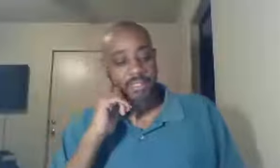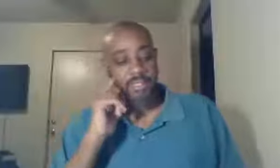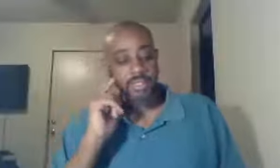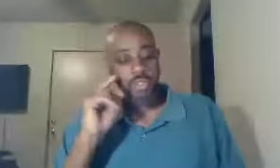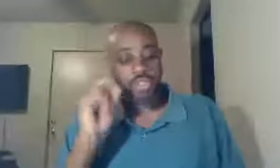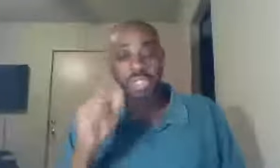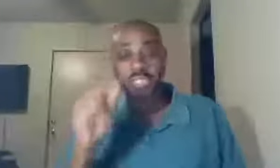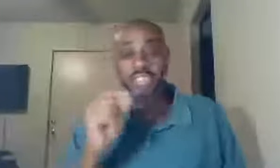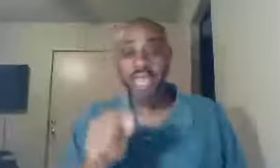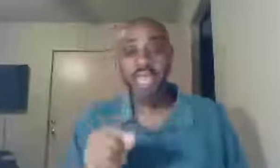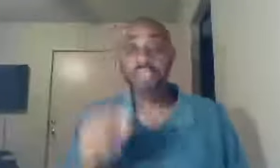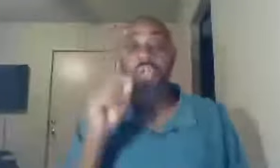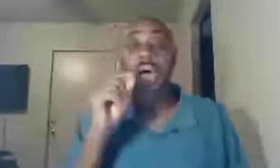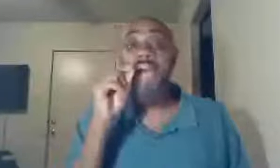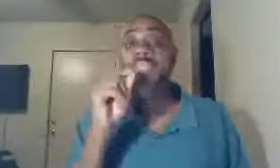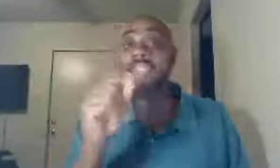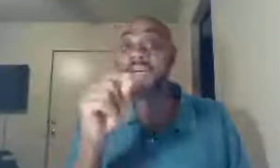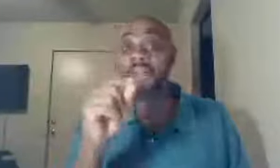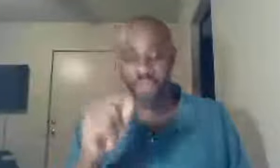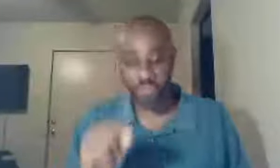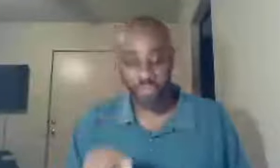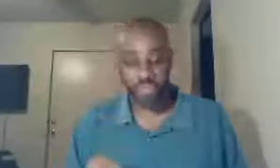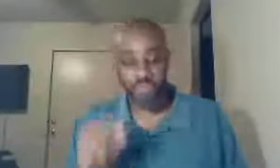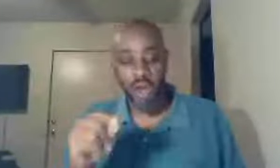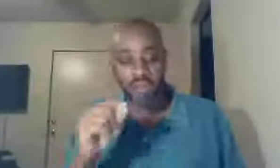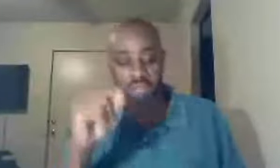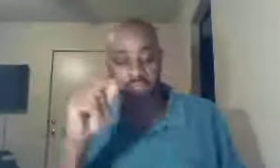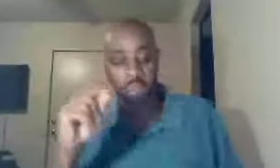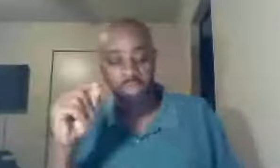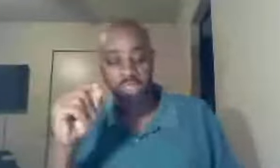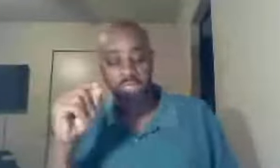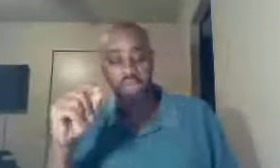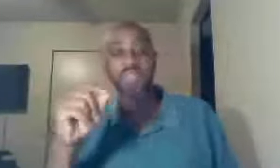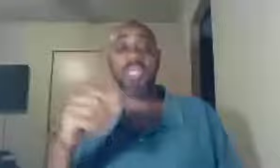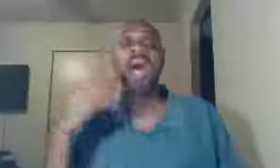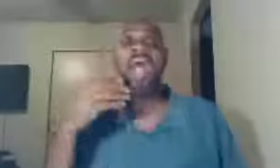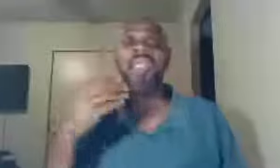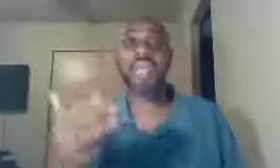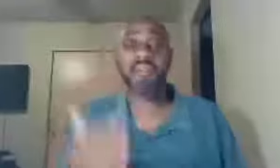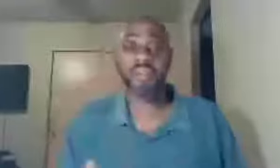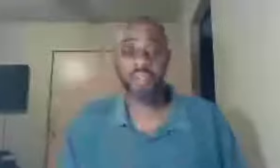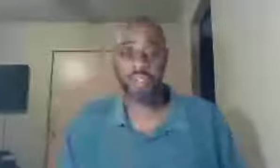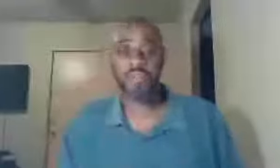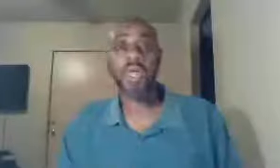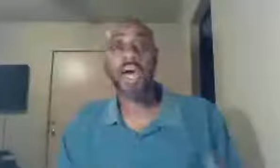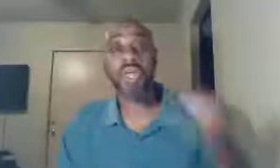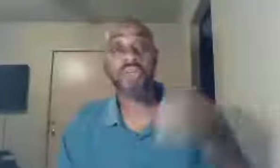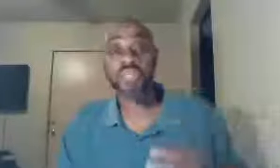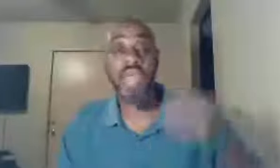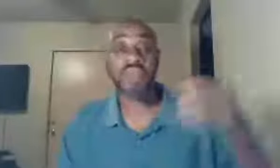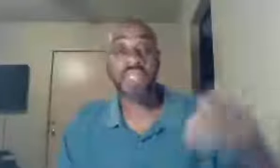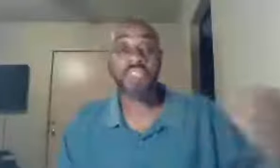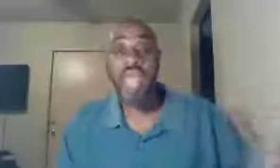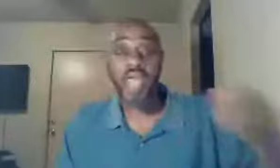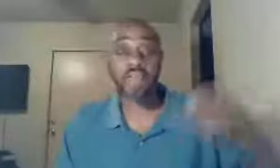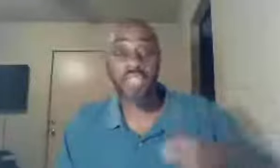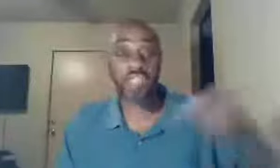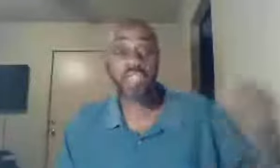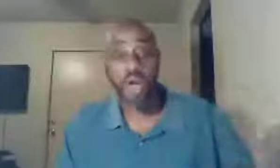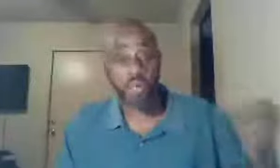so Jesus says, I never knew you, depart from me, you workers of iniquity, I never knew you, understand, these tares, these goats,